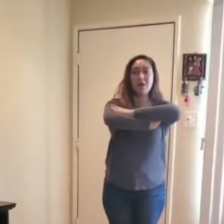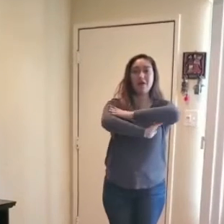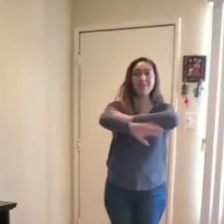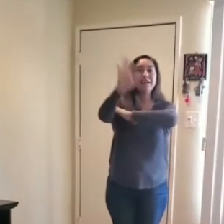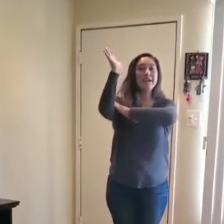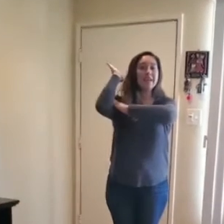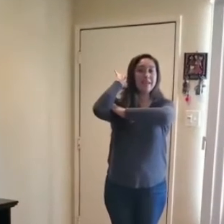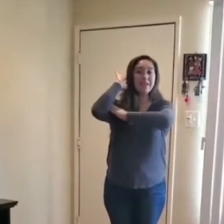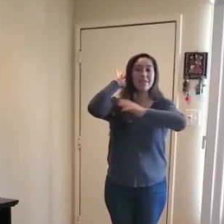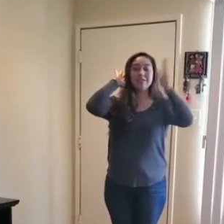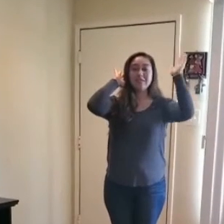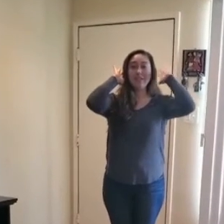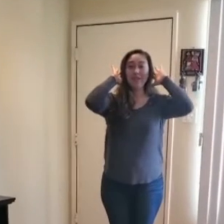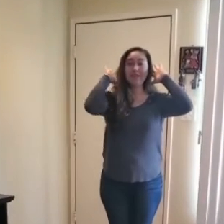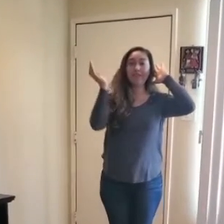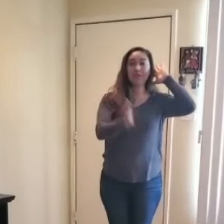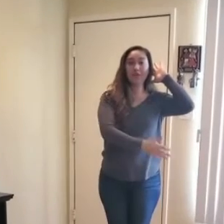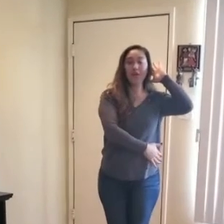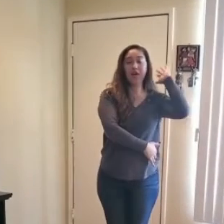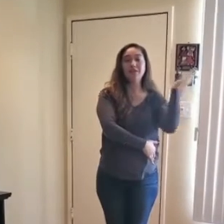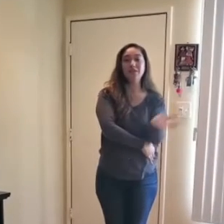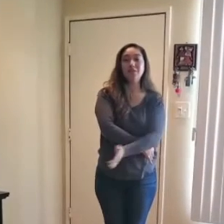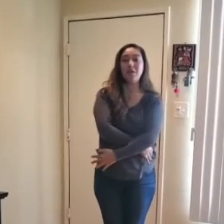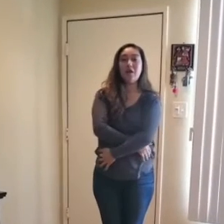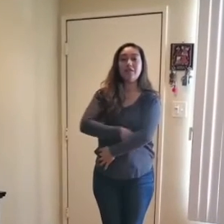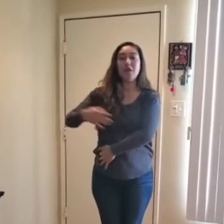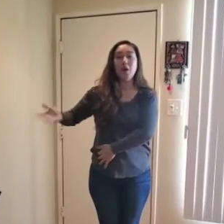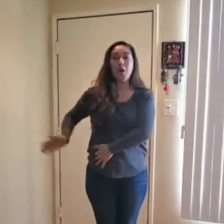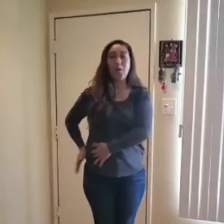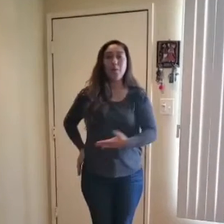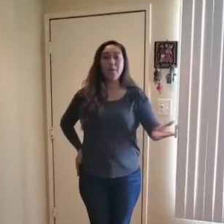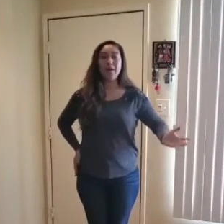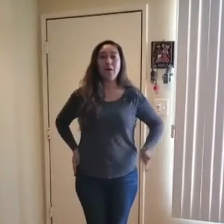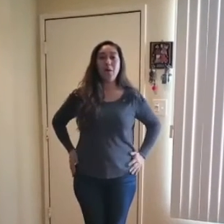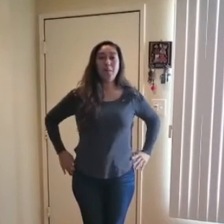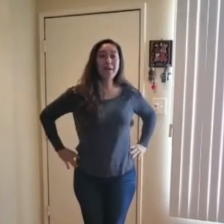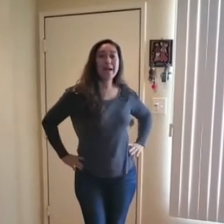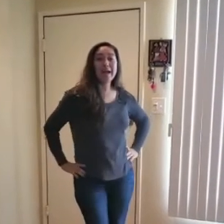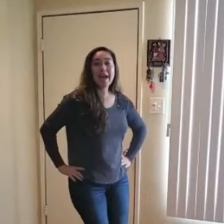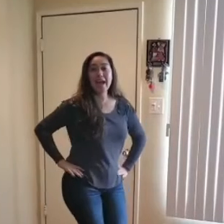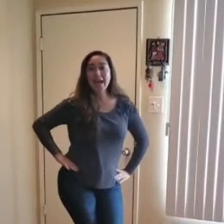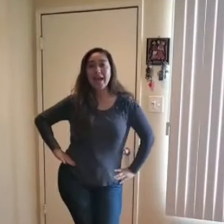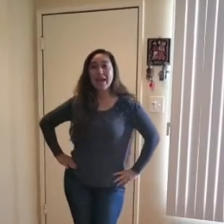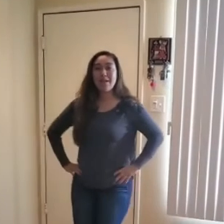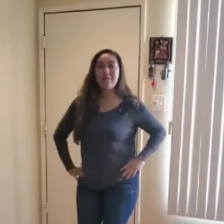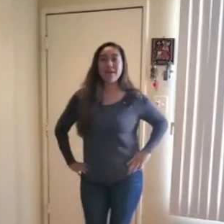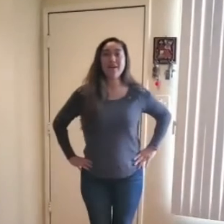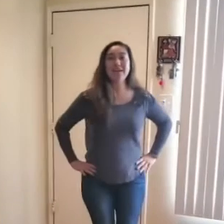cross, ears, ears, cross, cross, open, open, hand, Macarena.